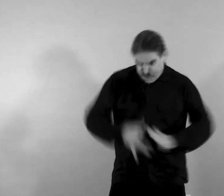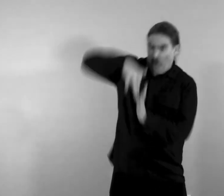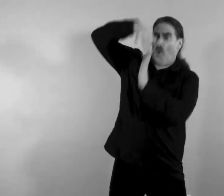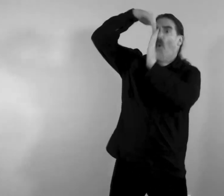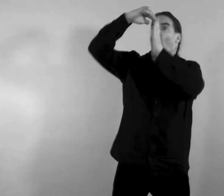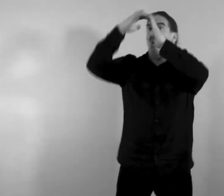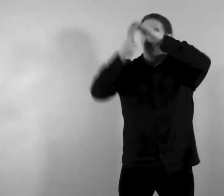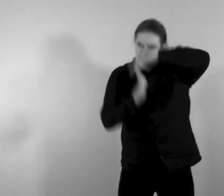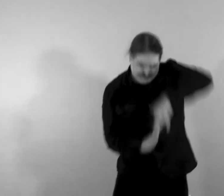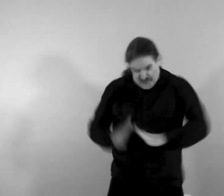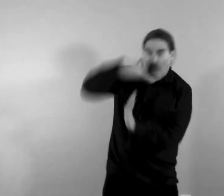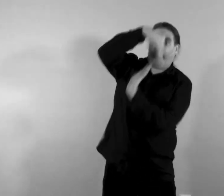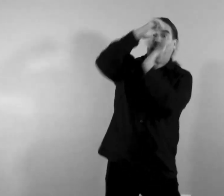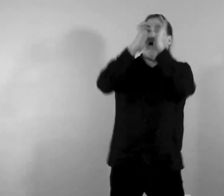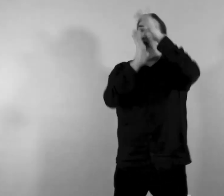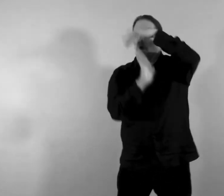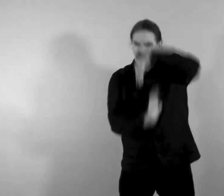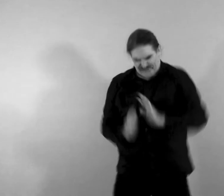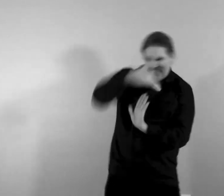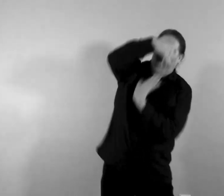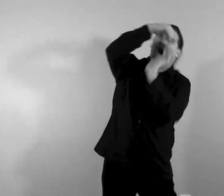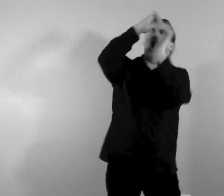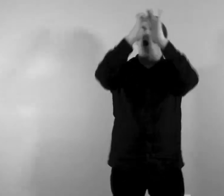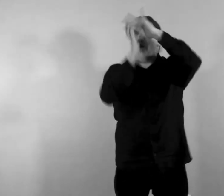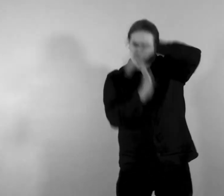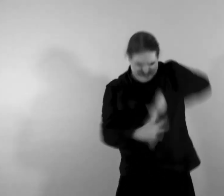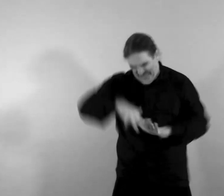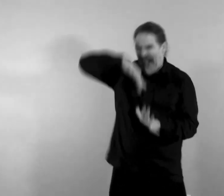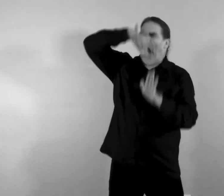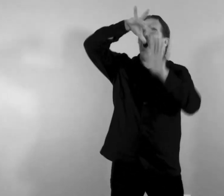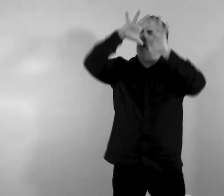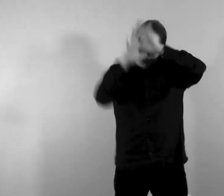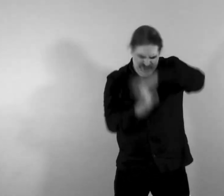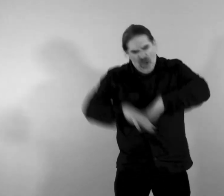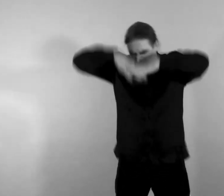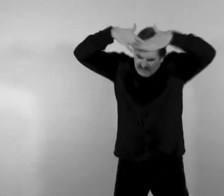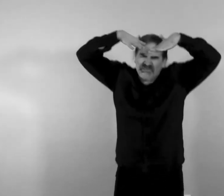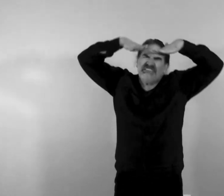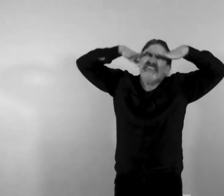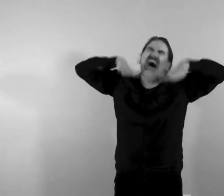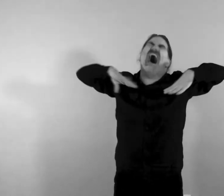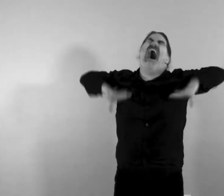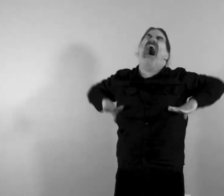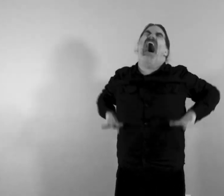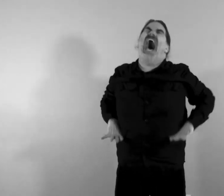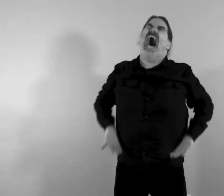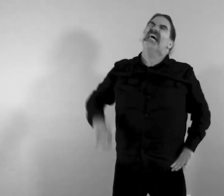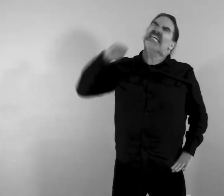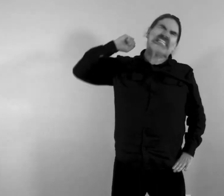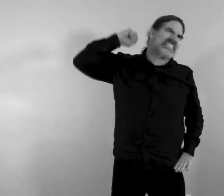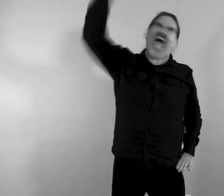out of the waves rises a protest fist